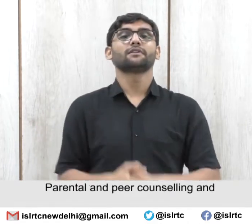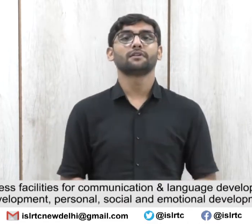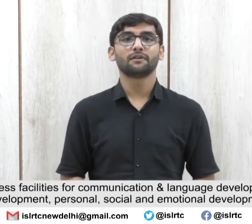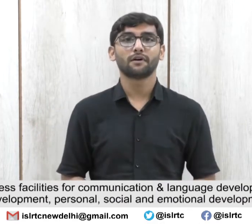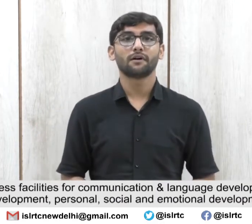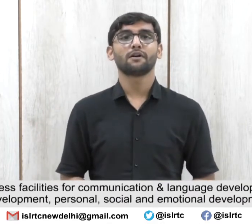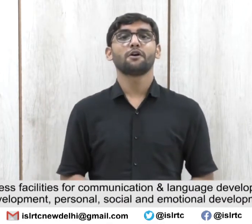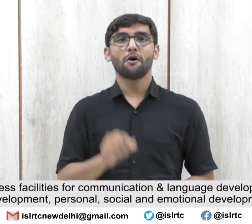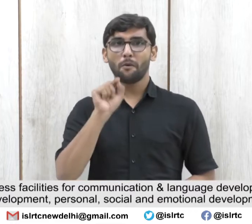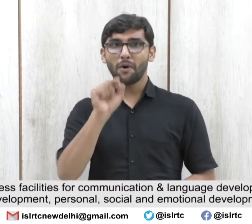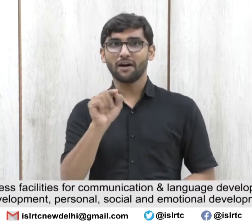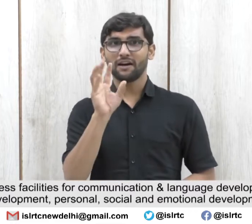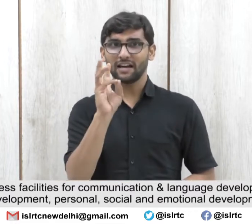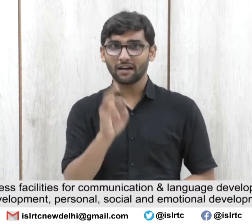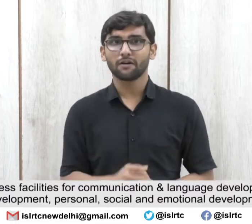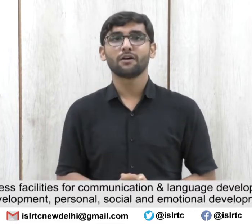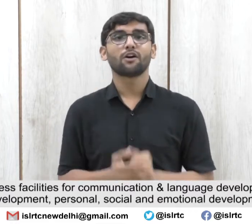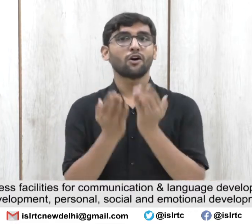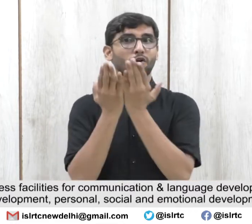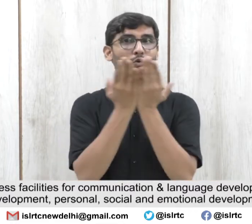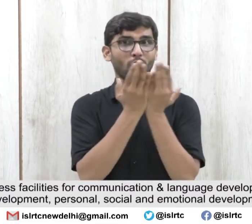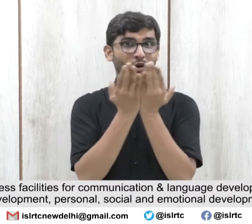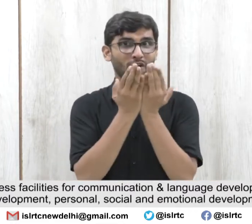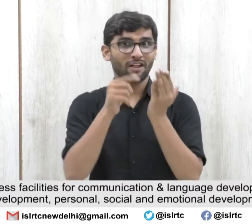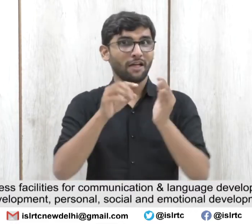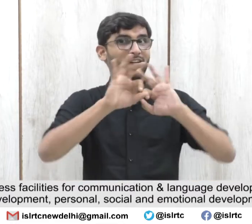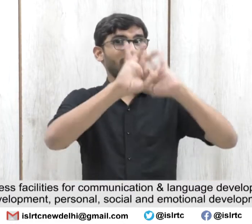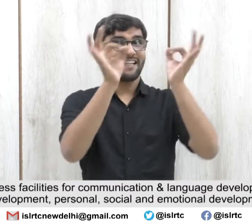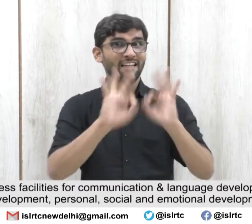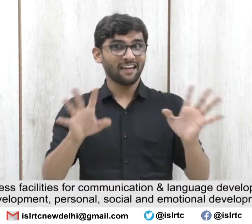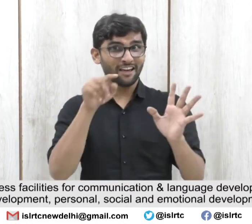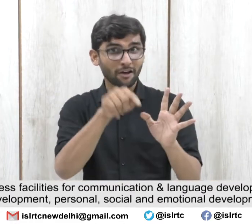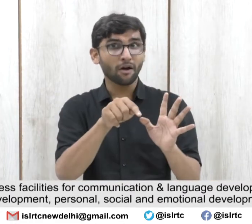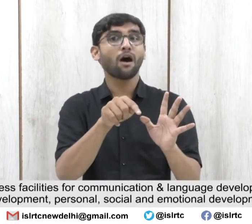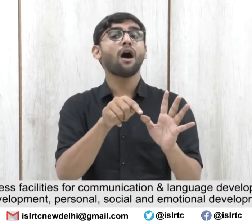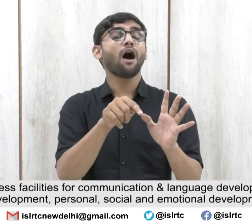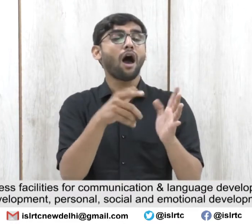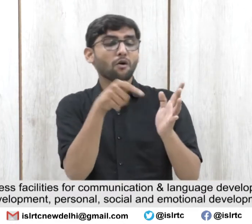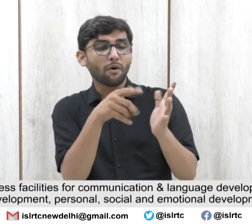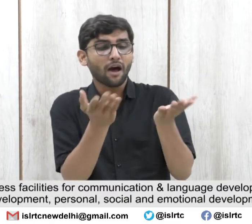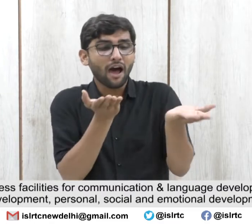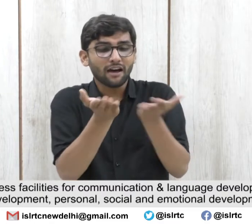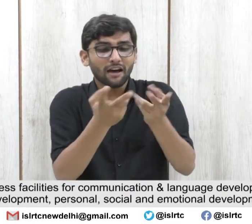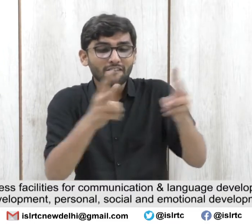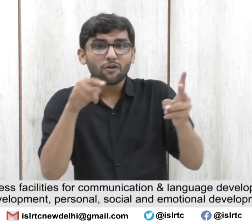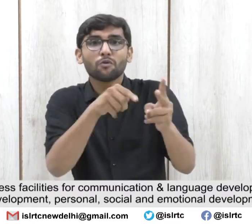School Readiness Facilities for Communication Education and Language